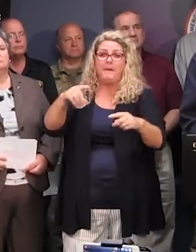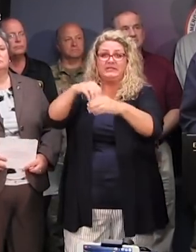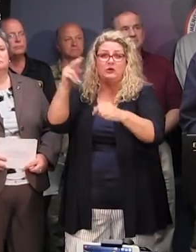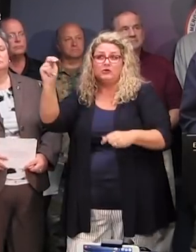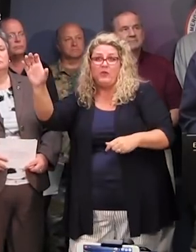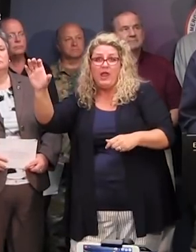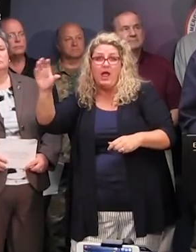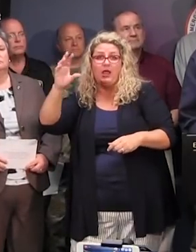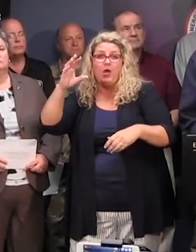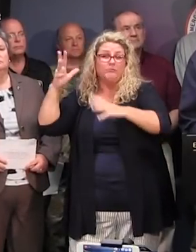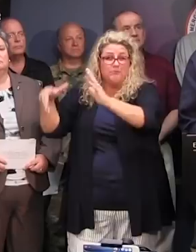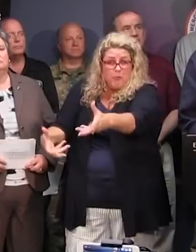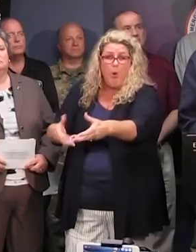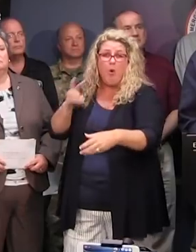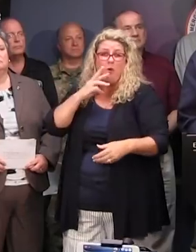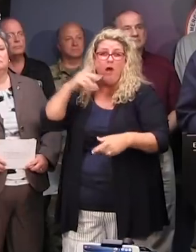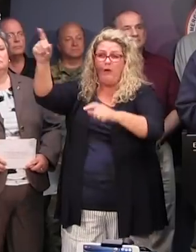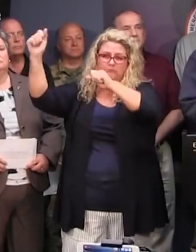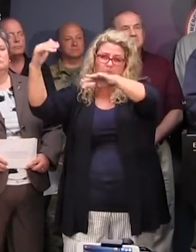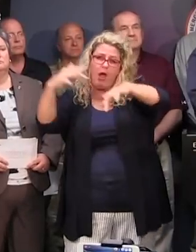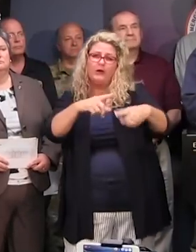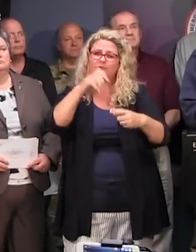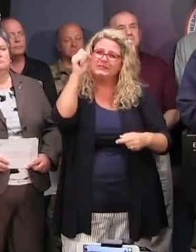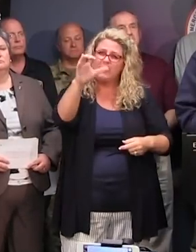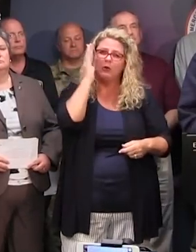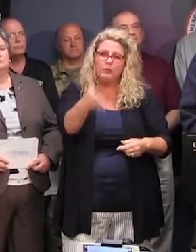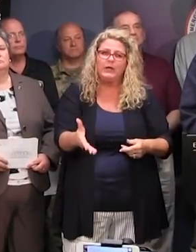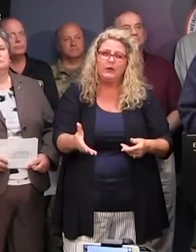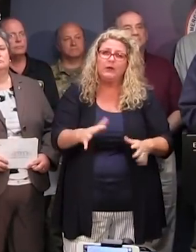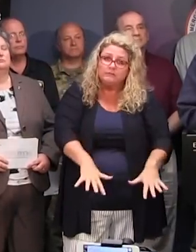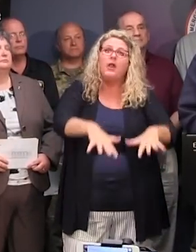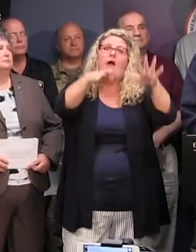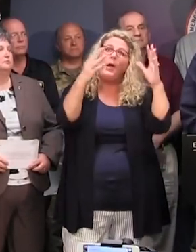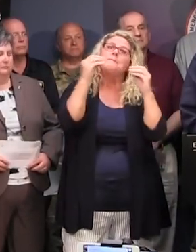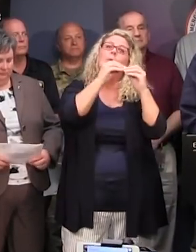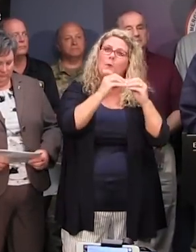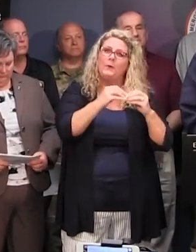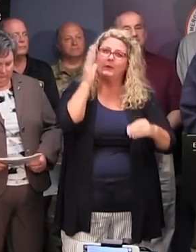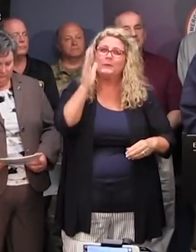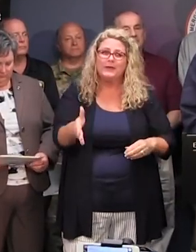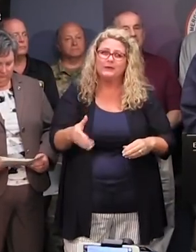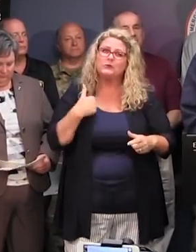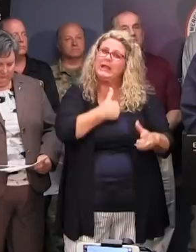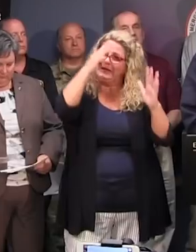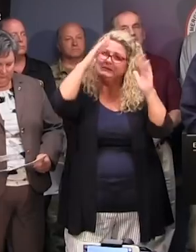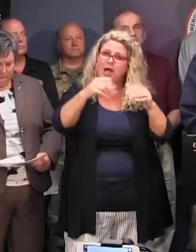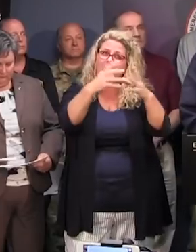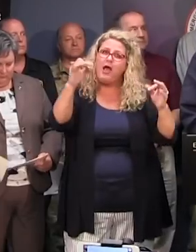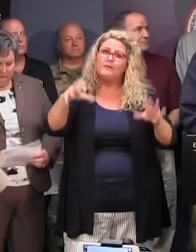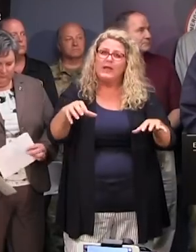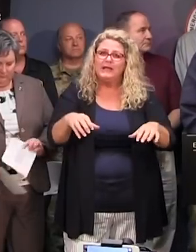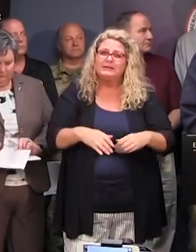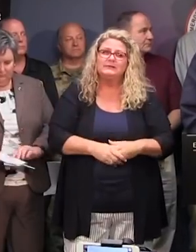ends up in rivers that flow down into South Carolina, which will increase the flow in our state. So we're expecting a lot of rain,